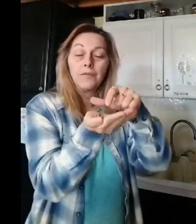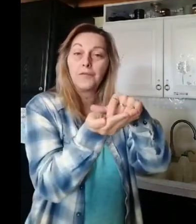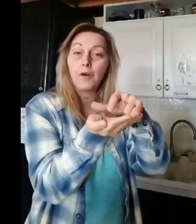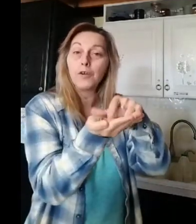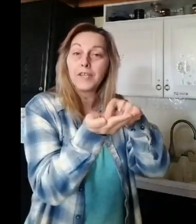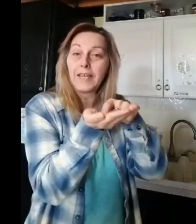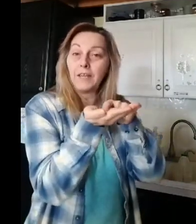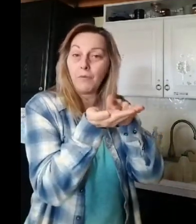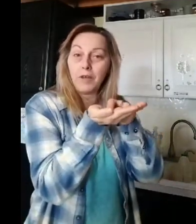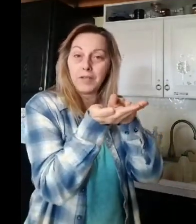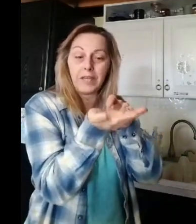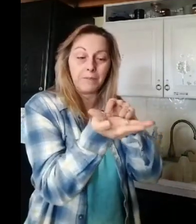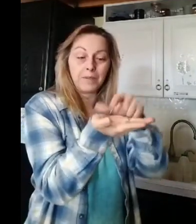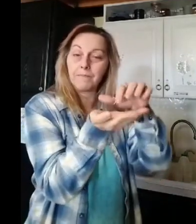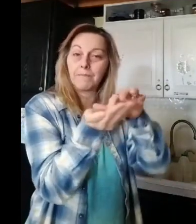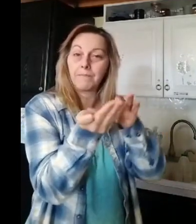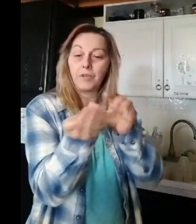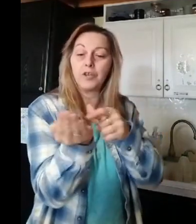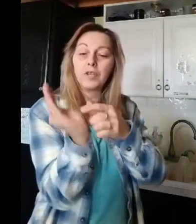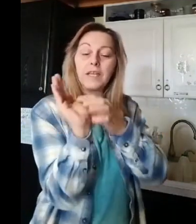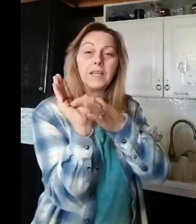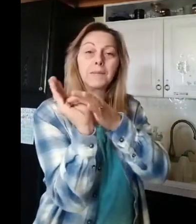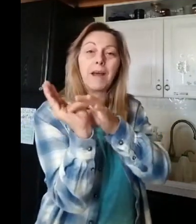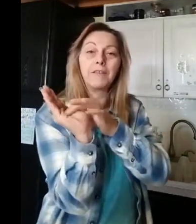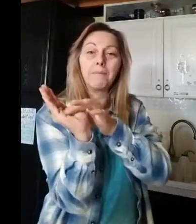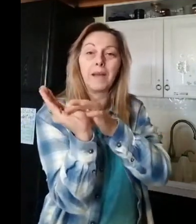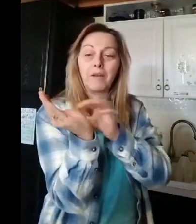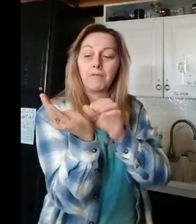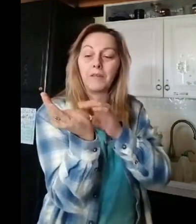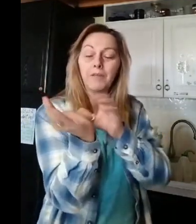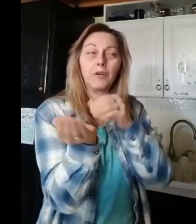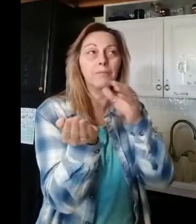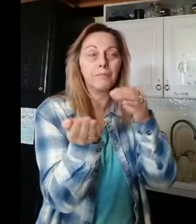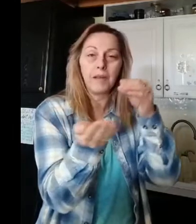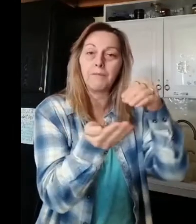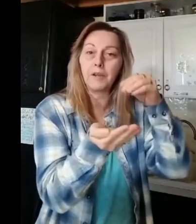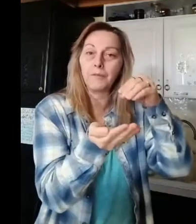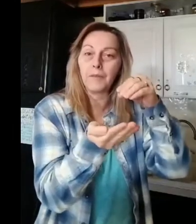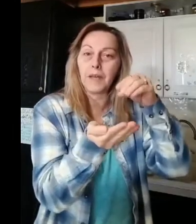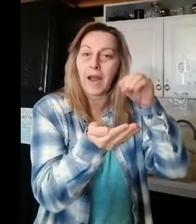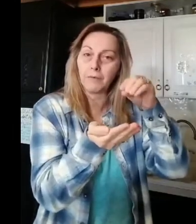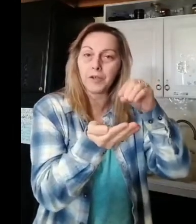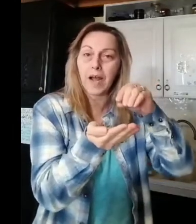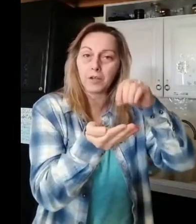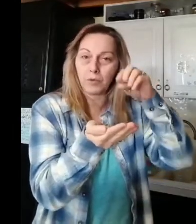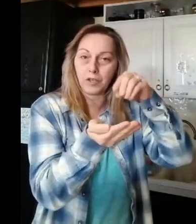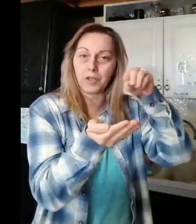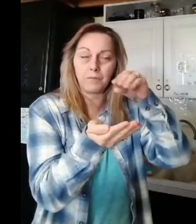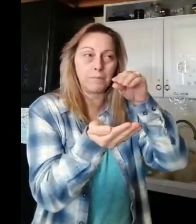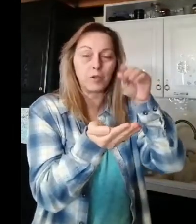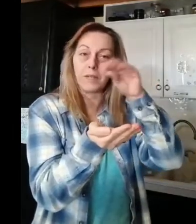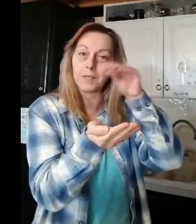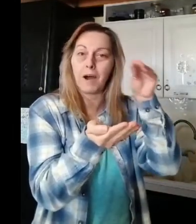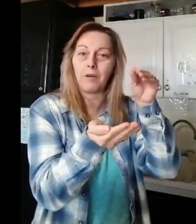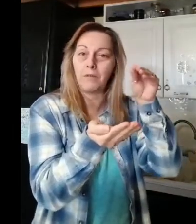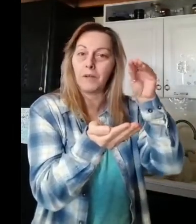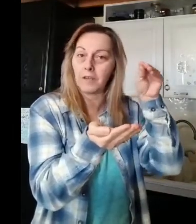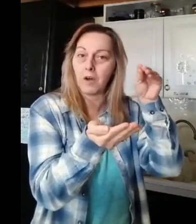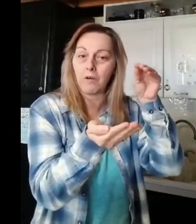13 rose hips usually is about the amount. If they're the average size, which is between small and large,